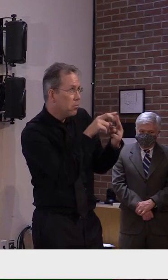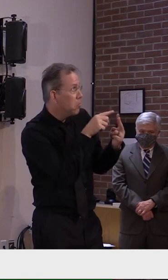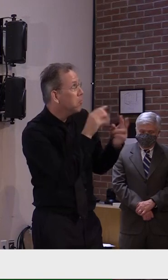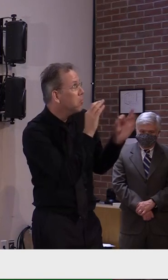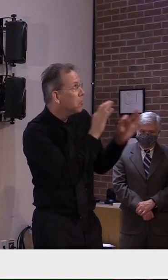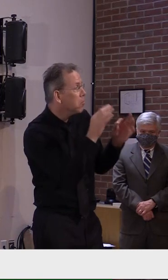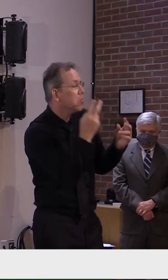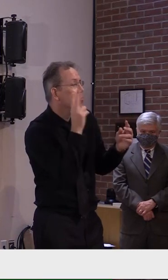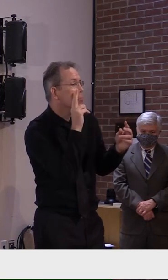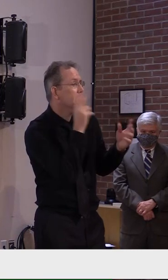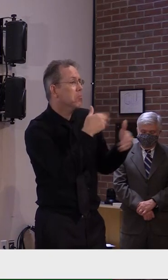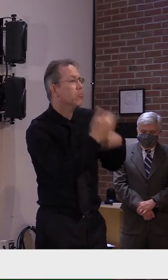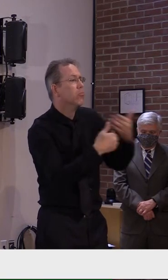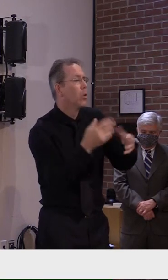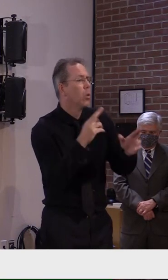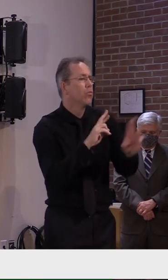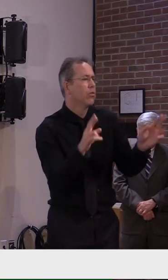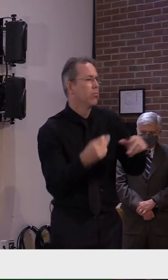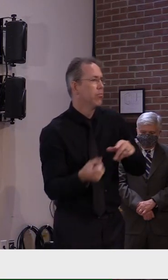Katie, VT Digger.